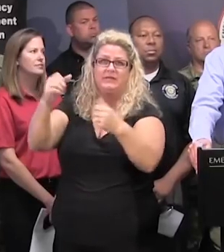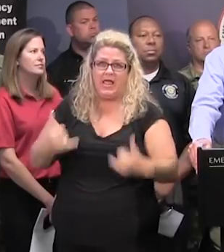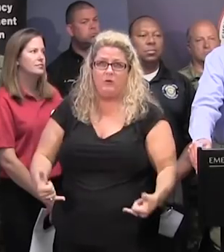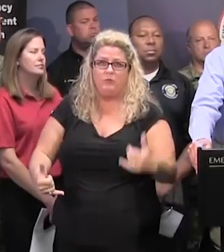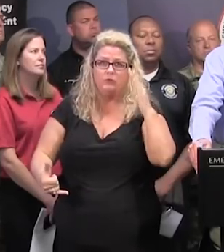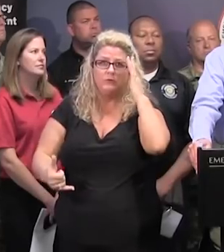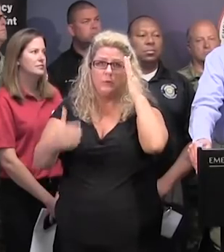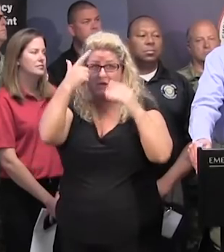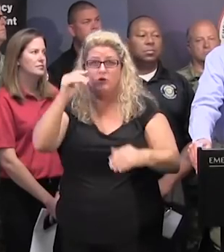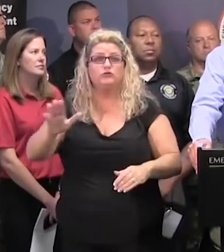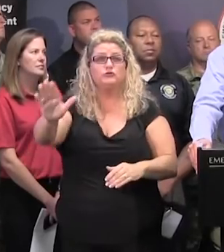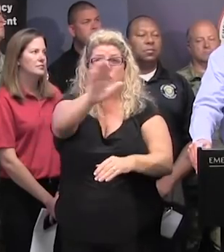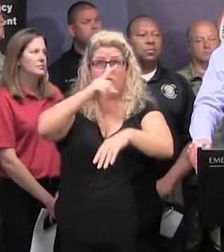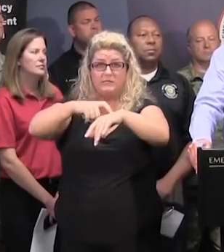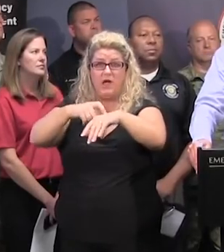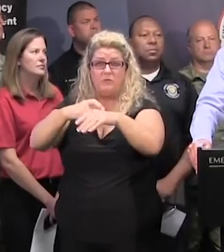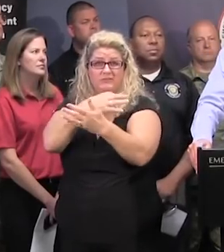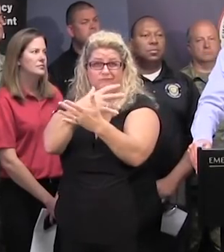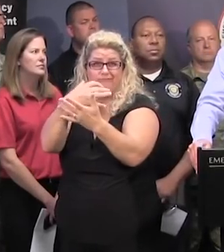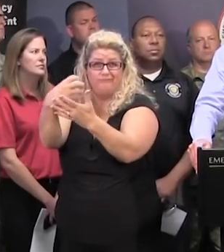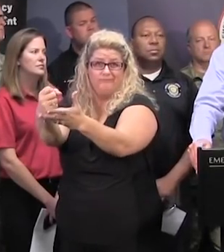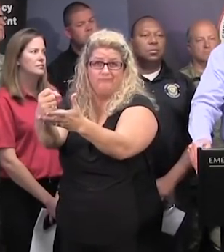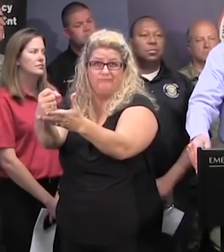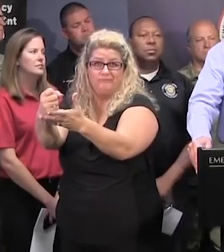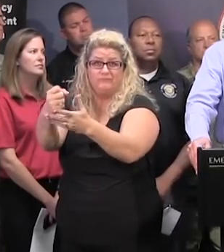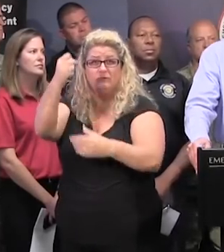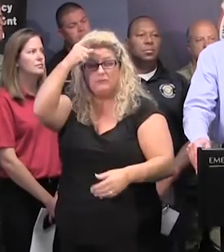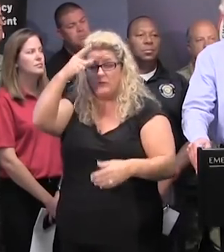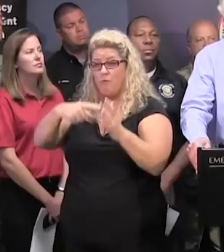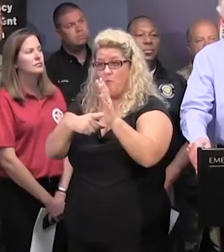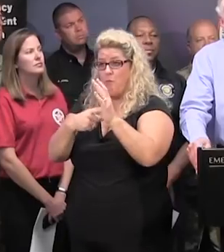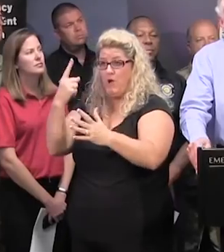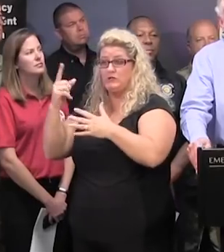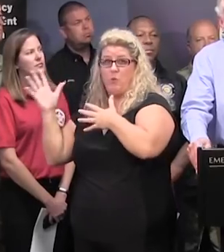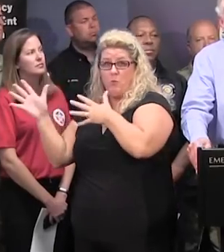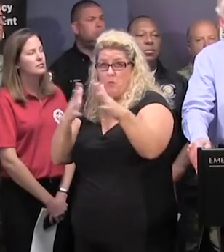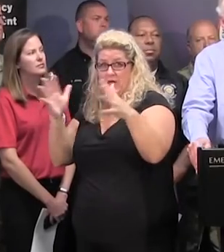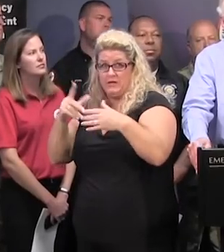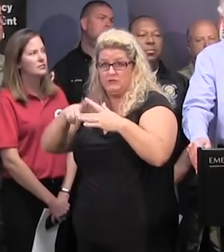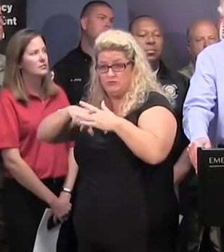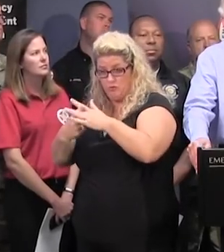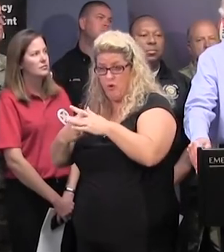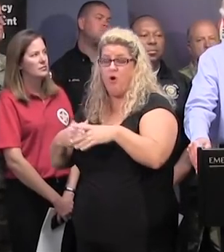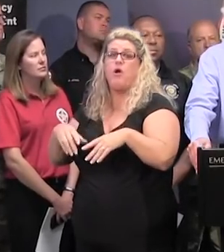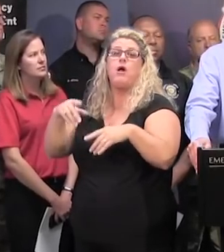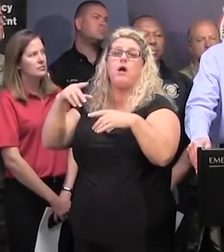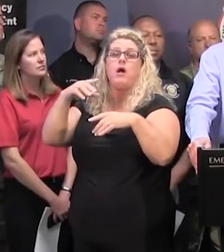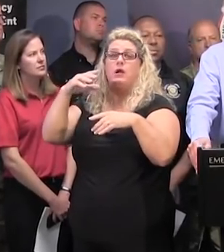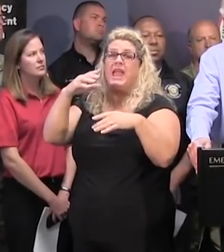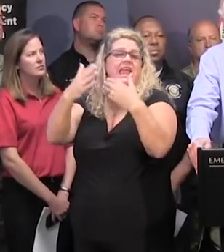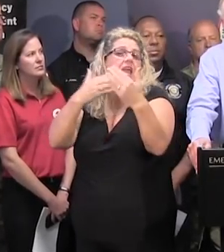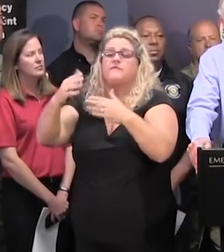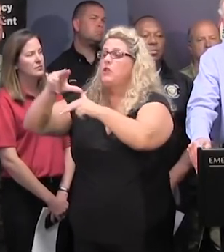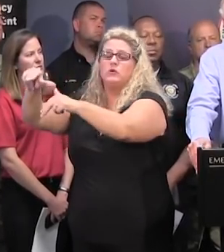time is running out. And remember this, once these winds start blowing at that tropical storm rate, it will